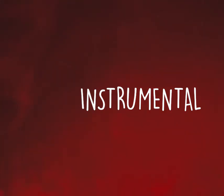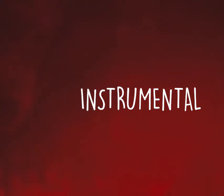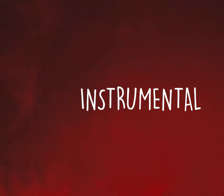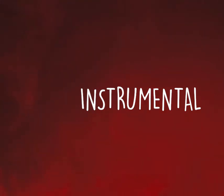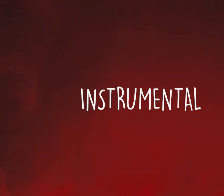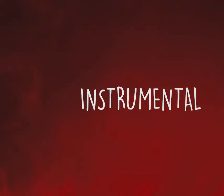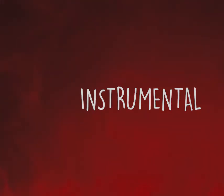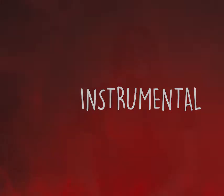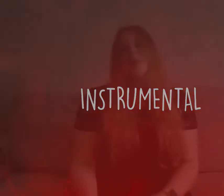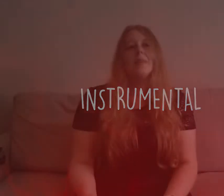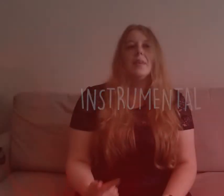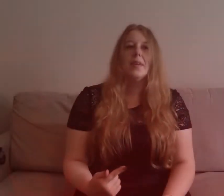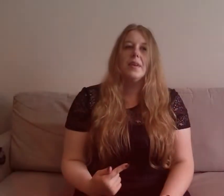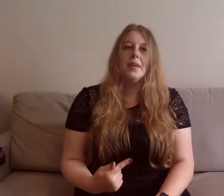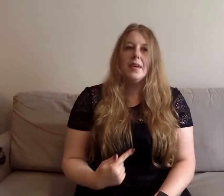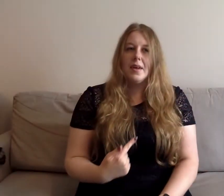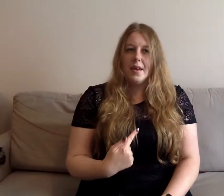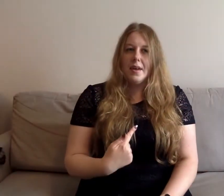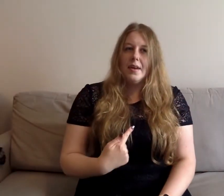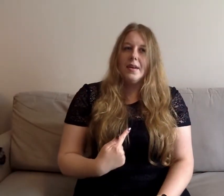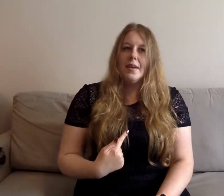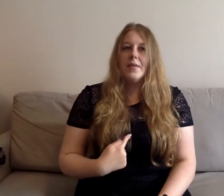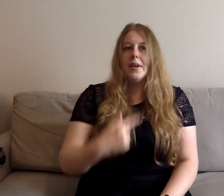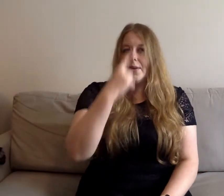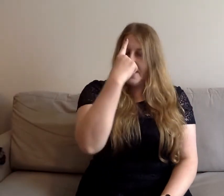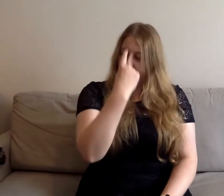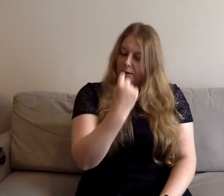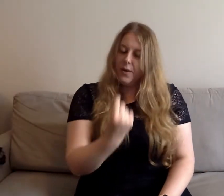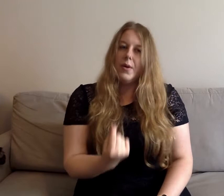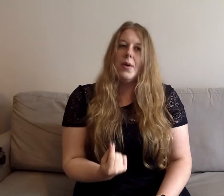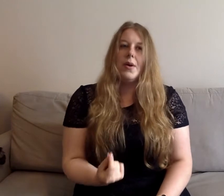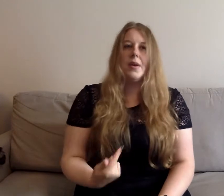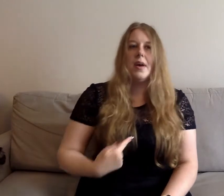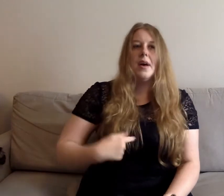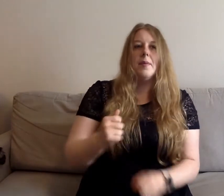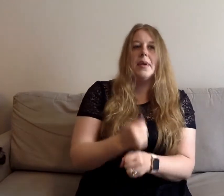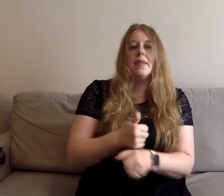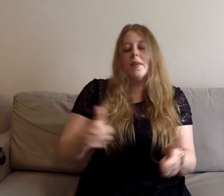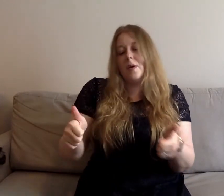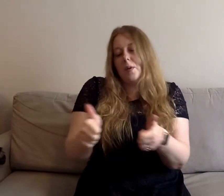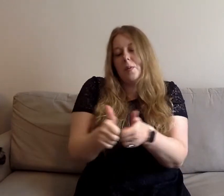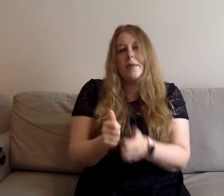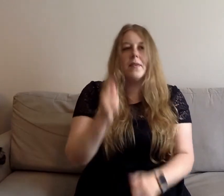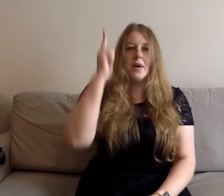come on, darling, let steal this